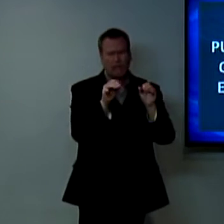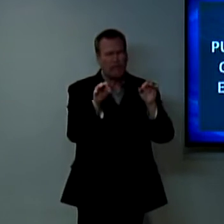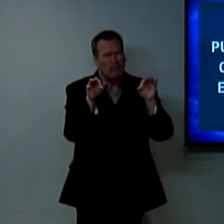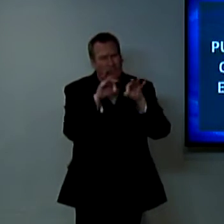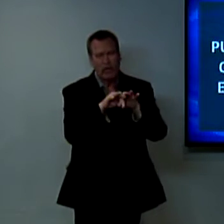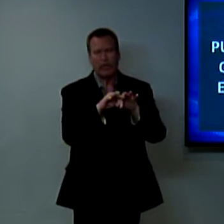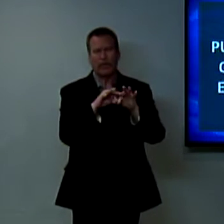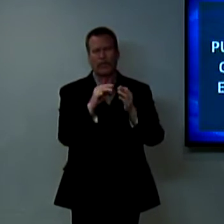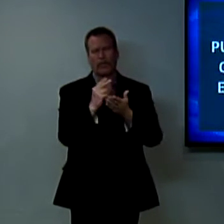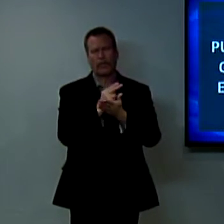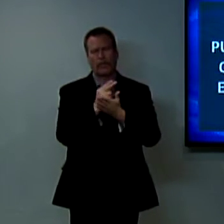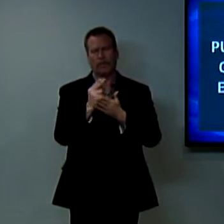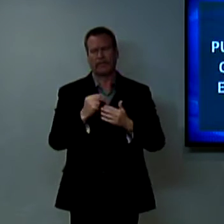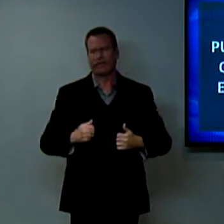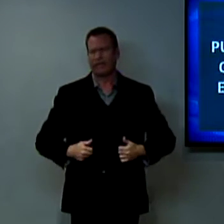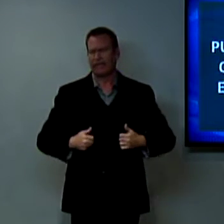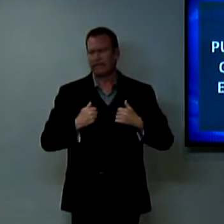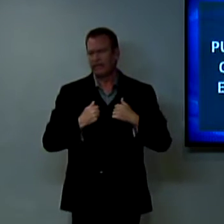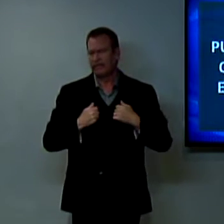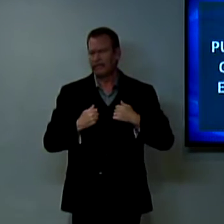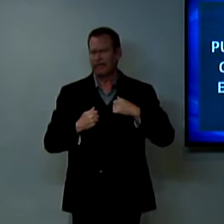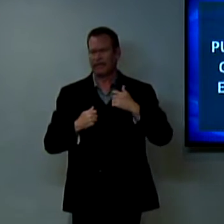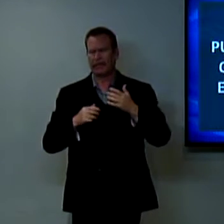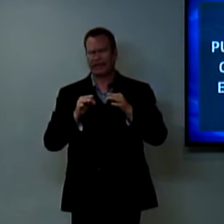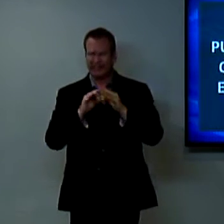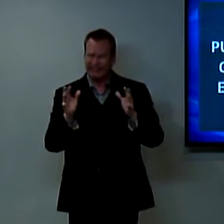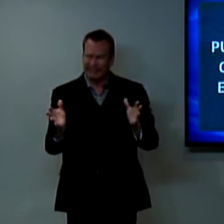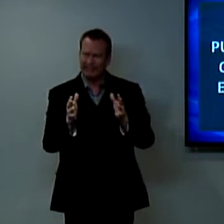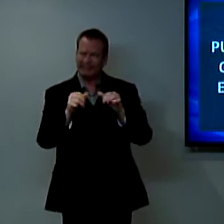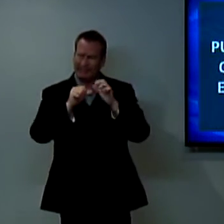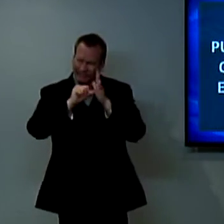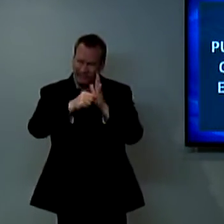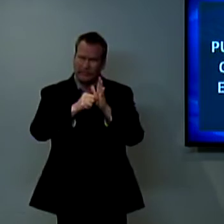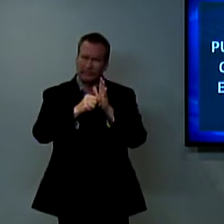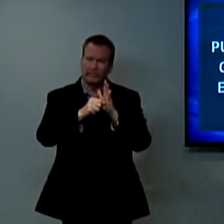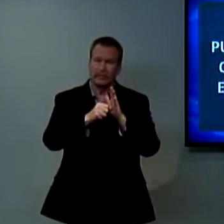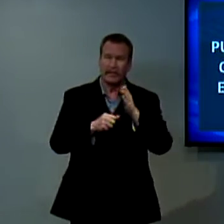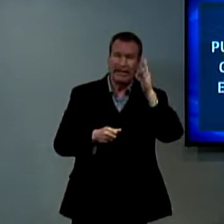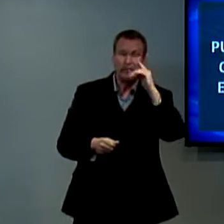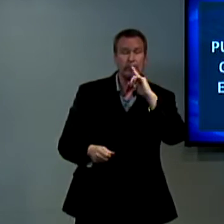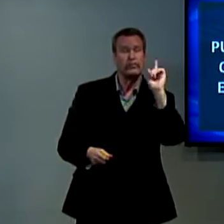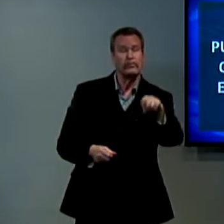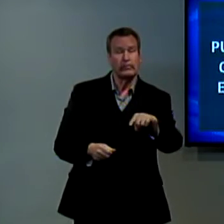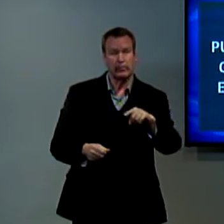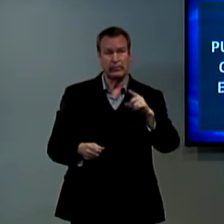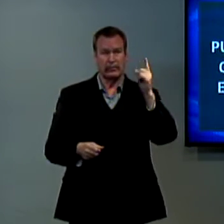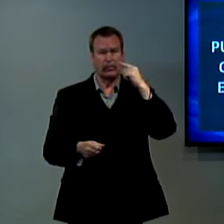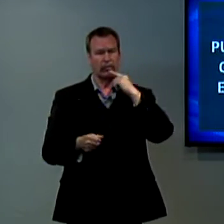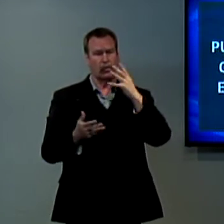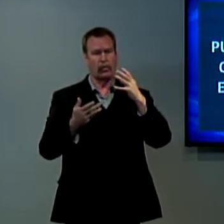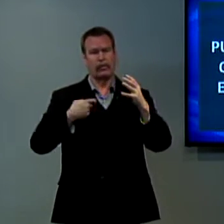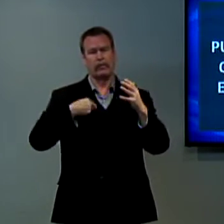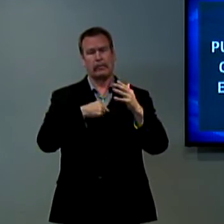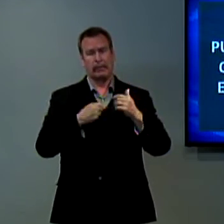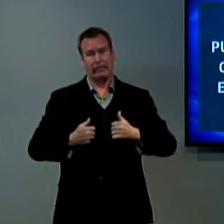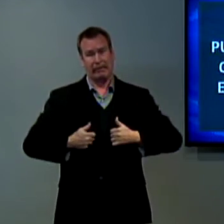Paul's second purpose was to instruct them in holy living. And he emphasizes this. God commands and he